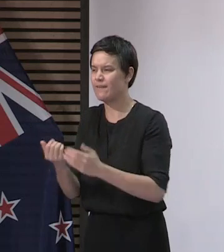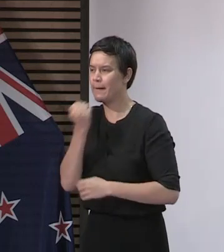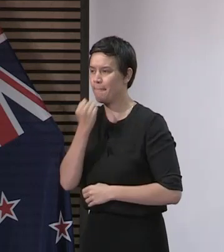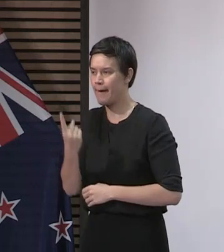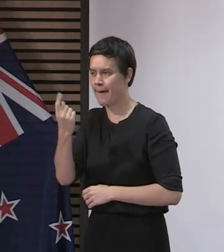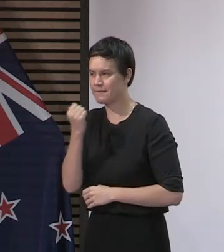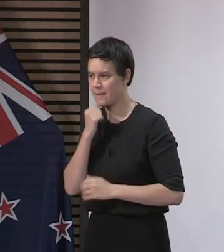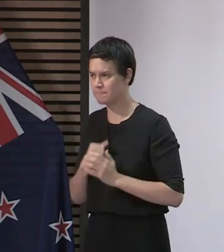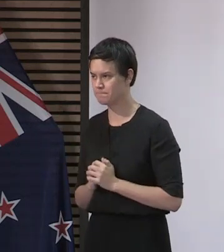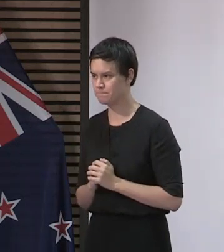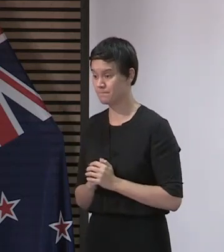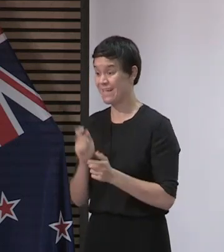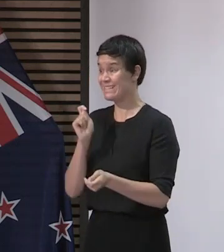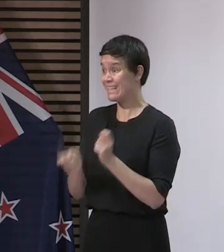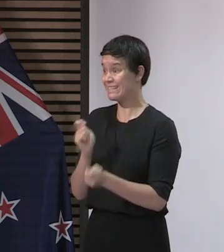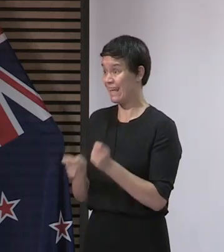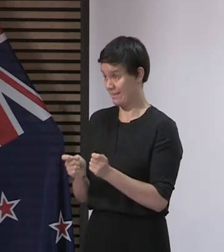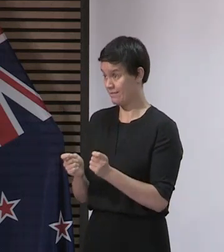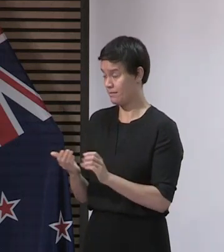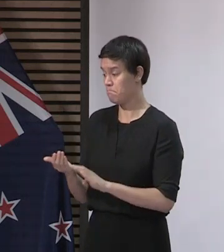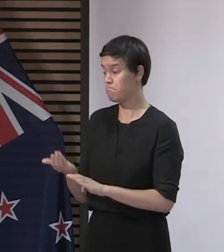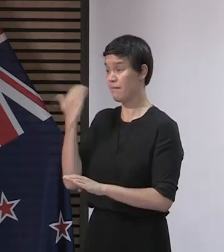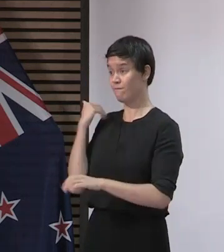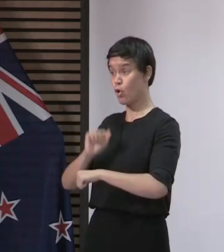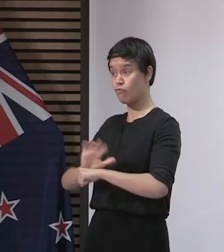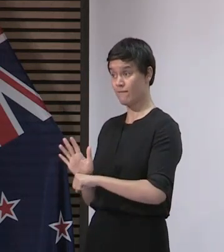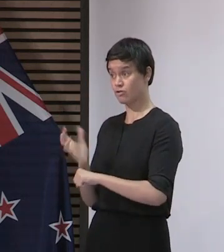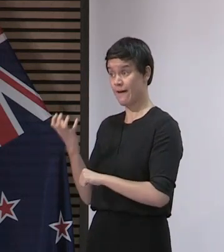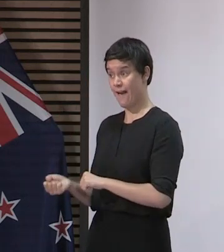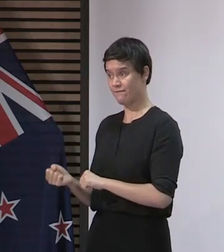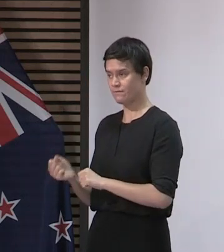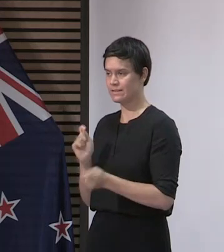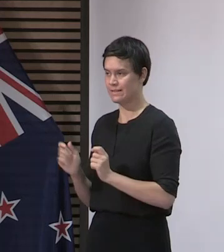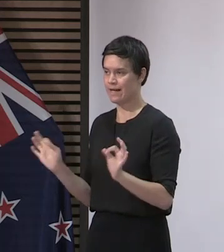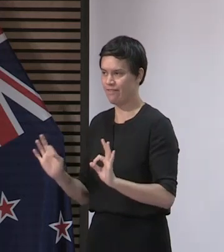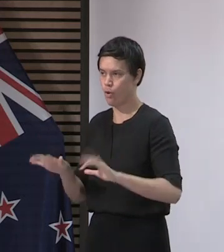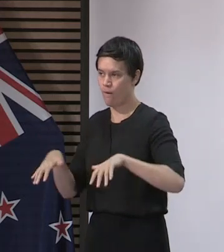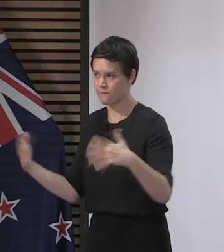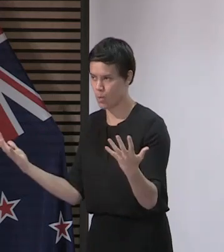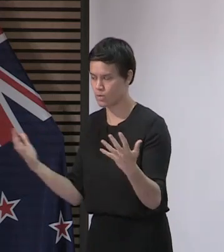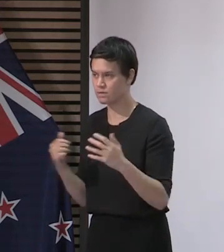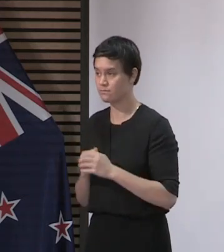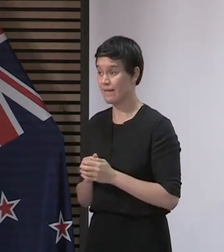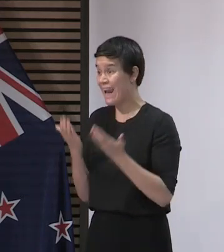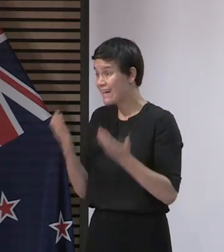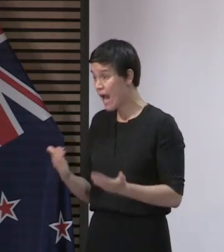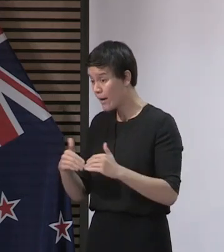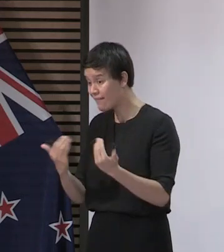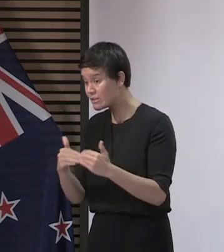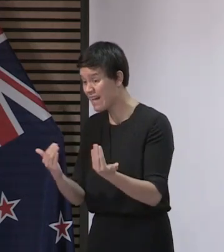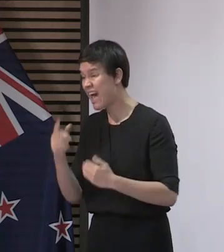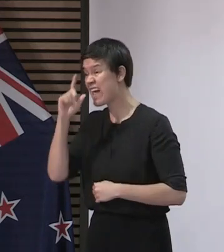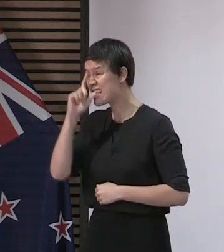has grown from obviously zero pre-COVID-19 to the capacity to process up to 8